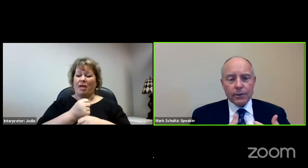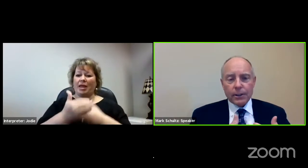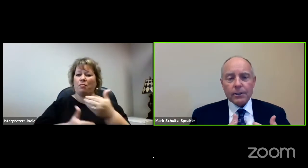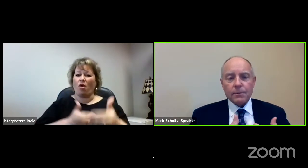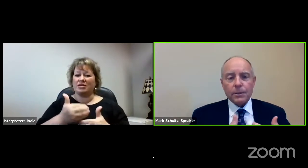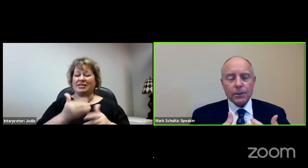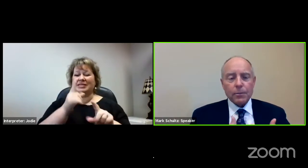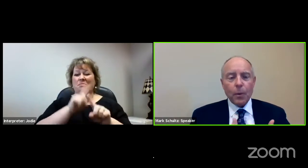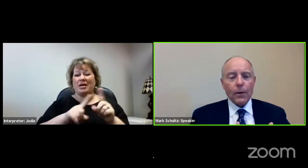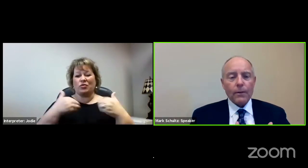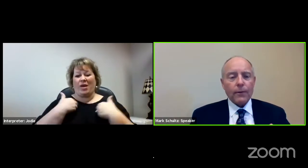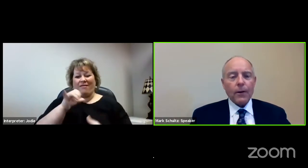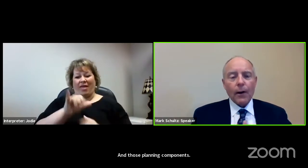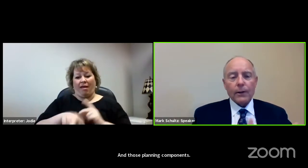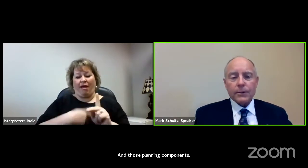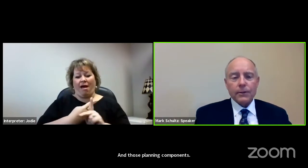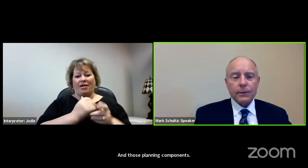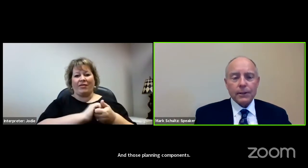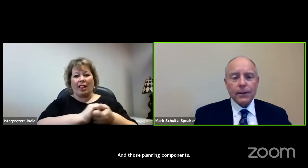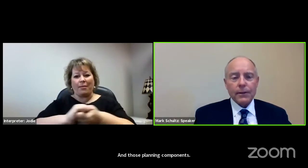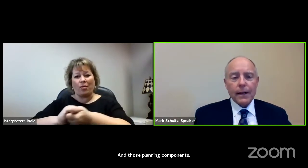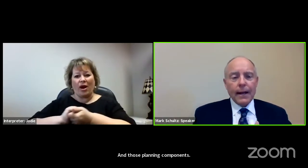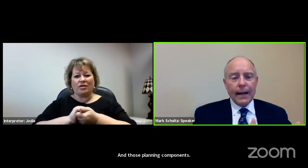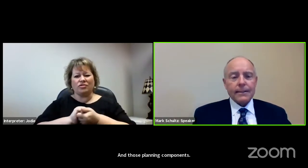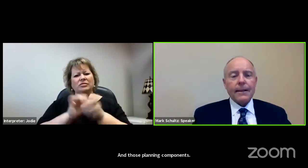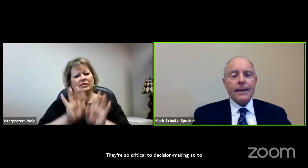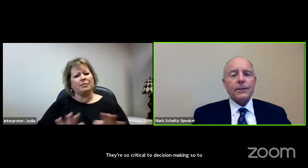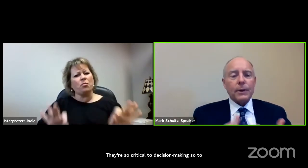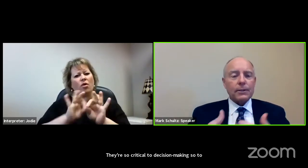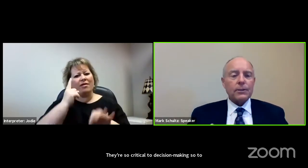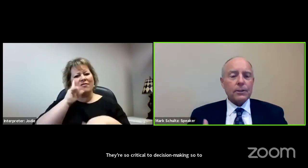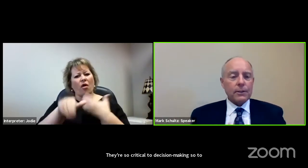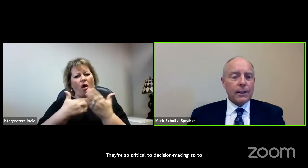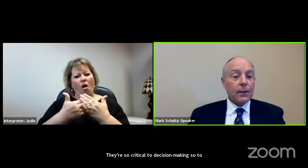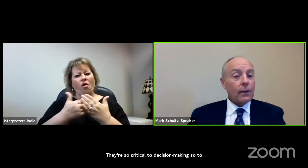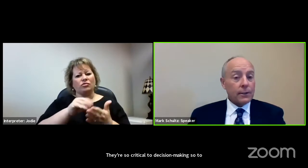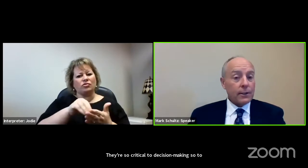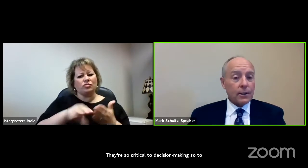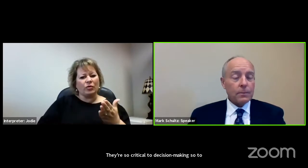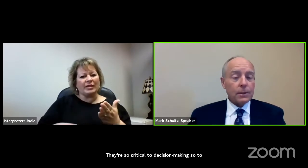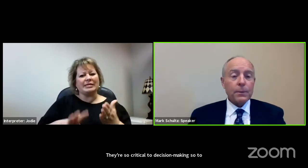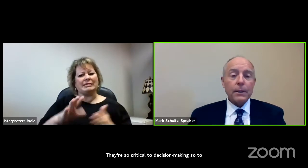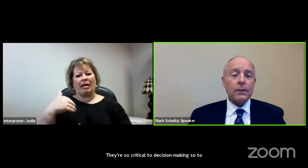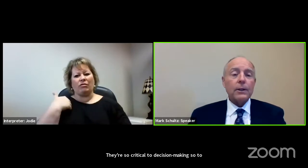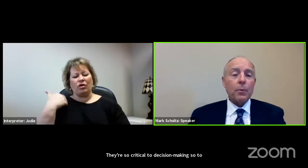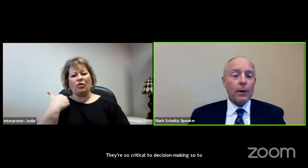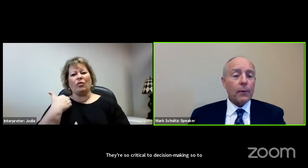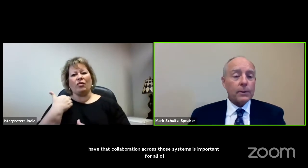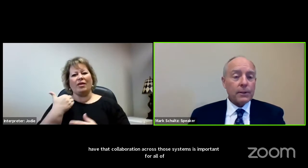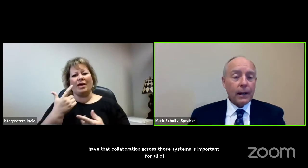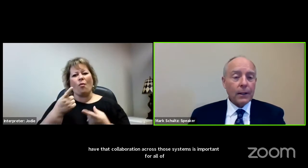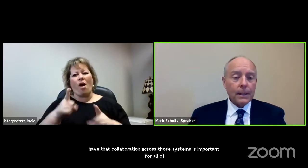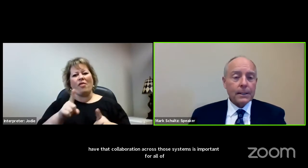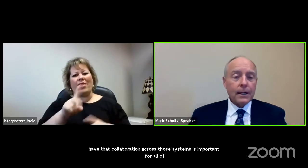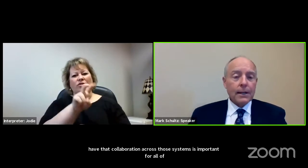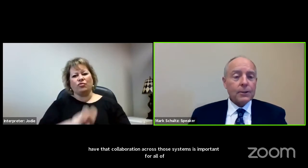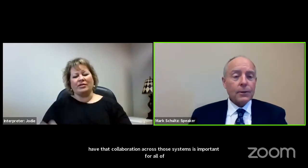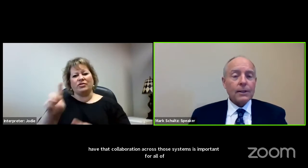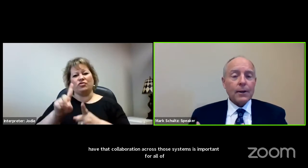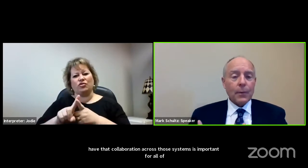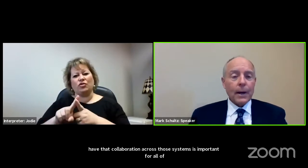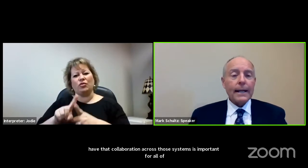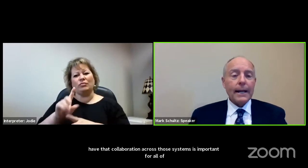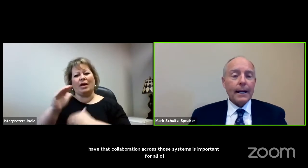across those systems is important for all students and youth as they then transition to the adult systems, and particularly workforce development,